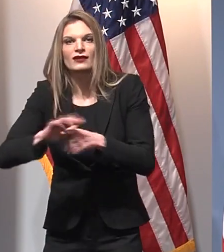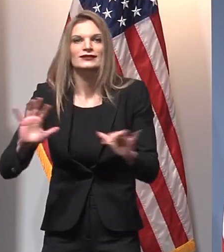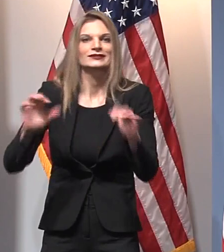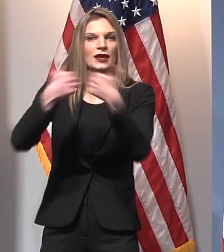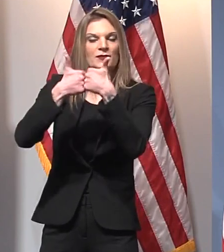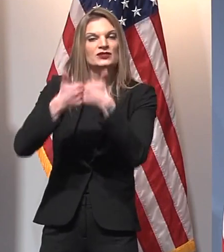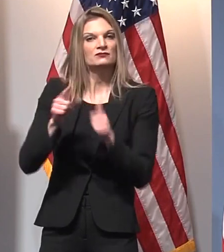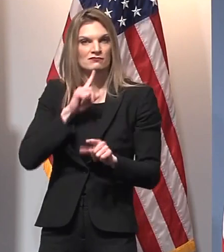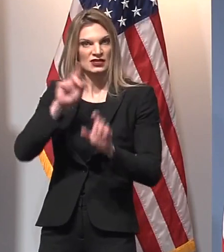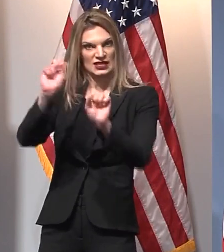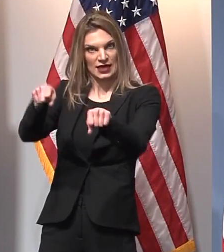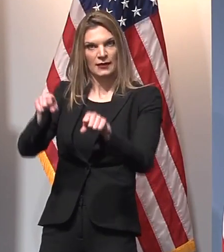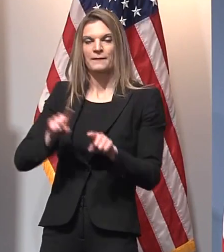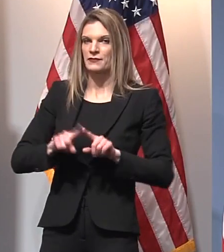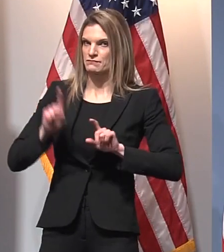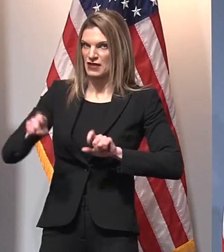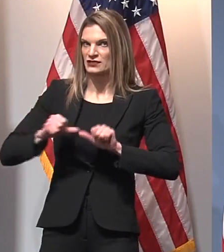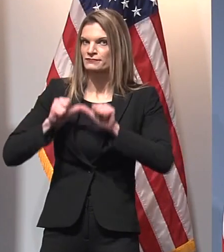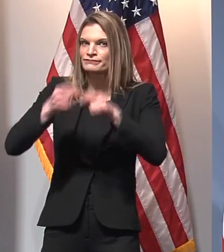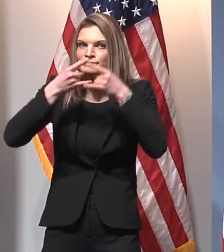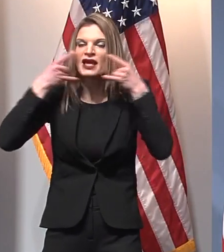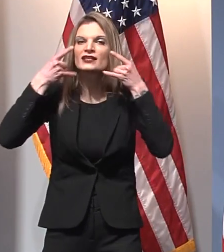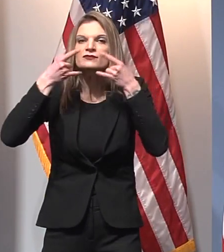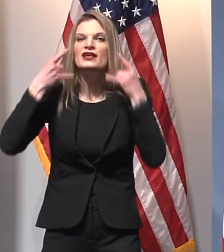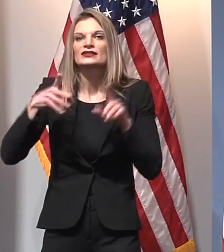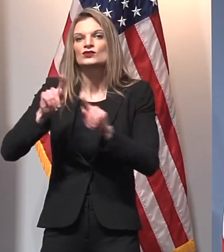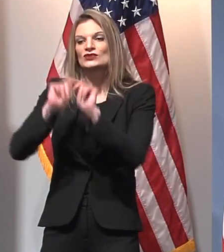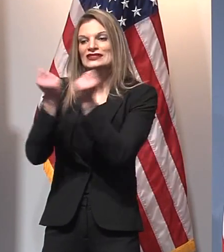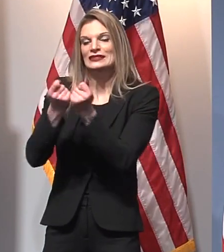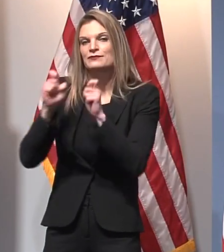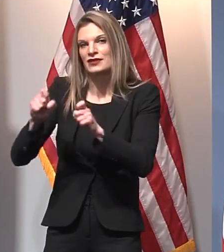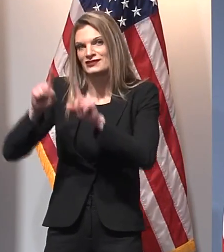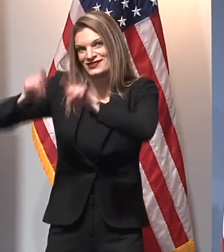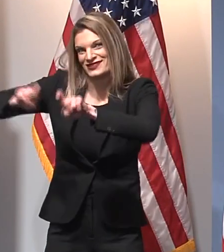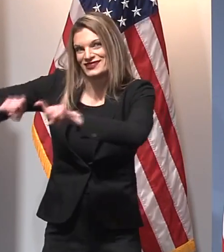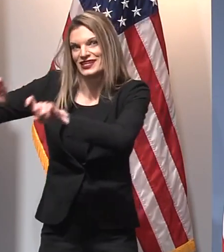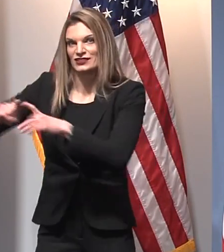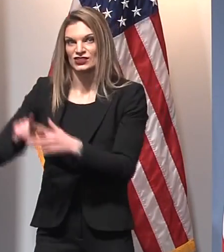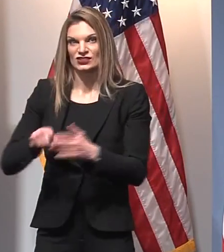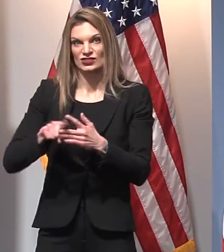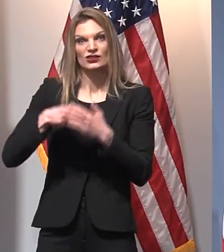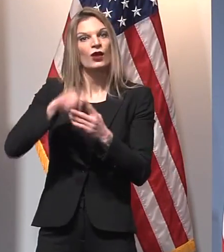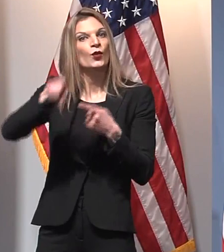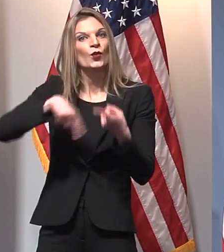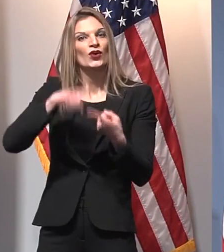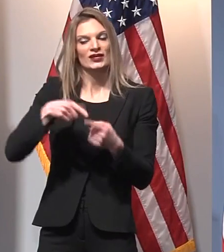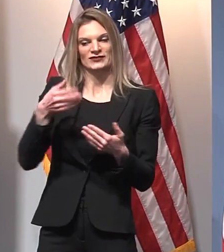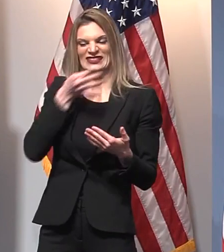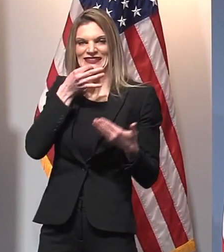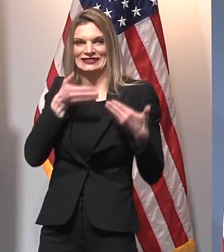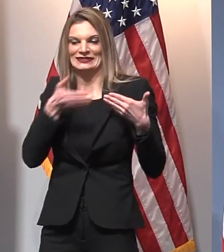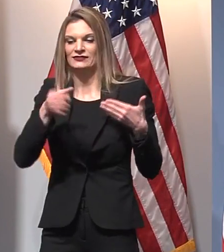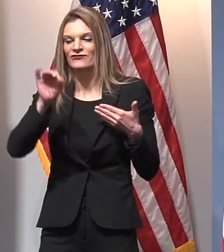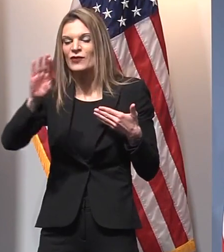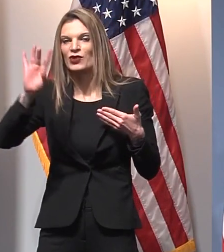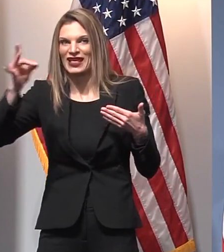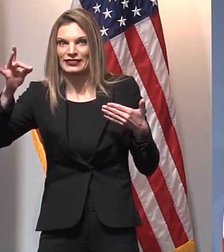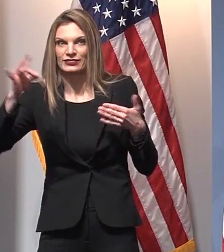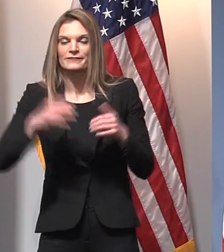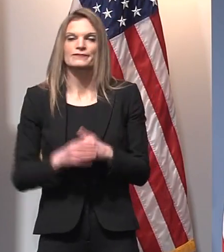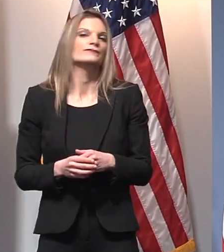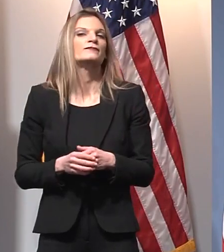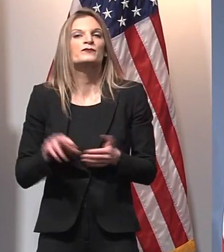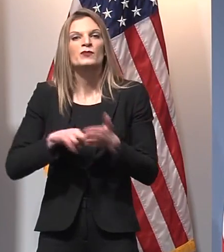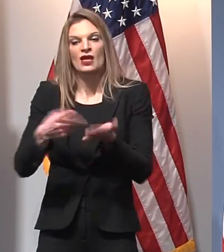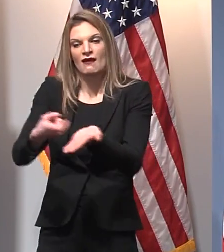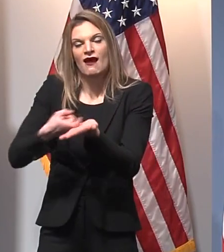with consistent masking, team testing, and other precautions beginning February 8th. This includes